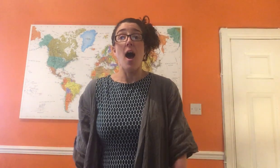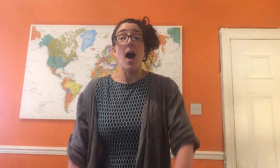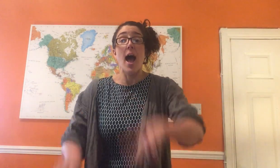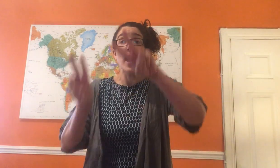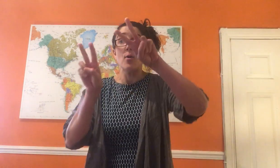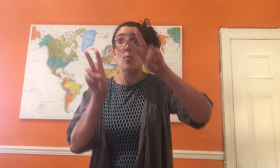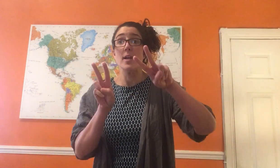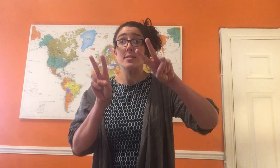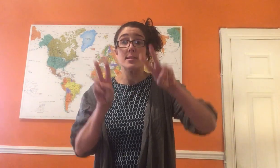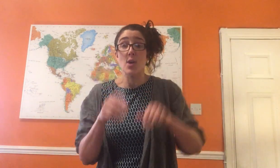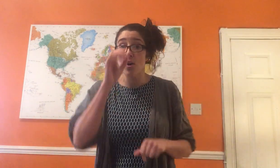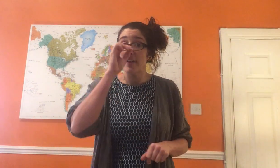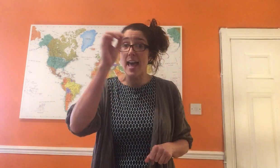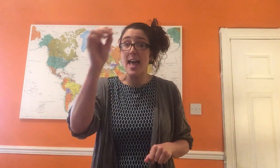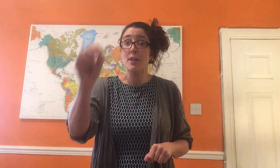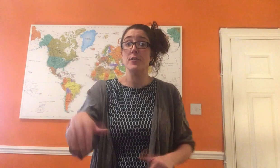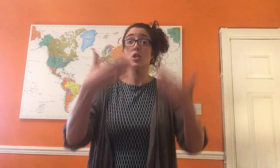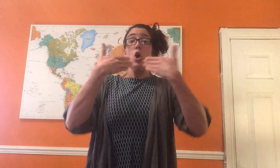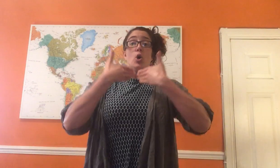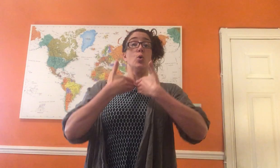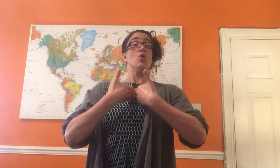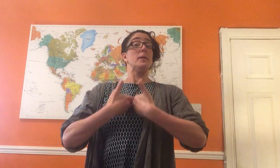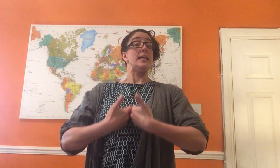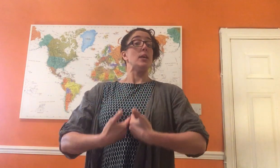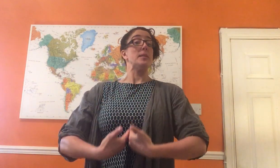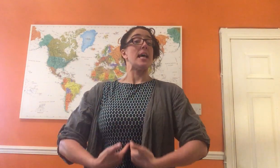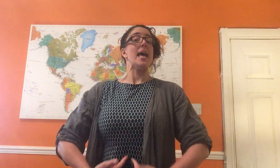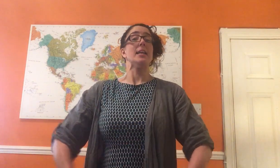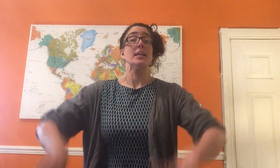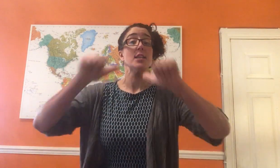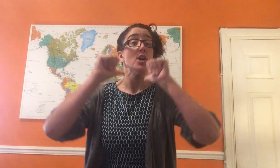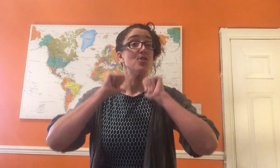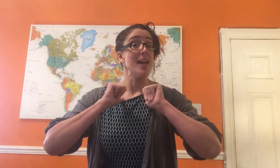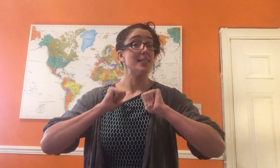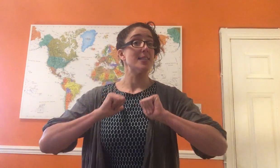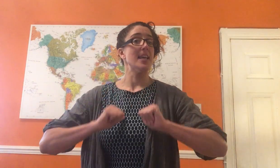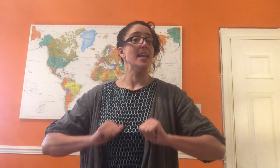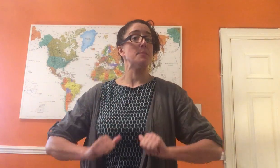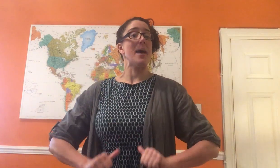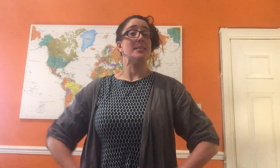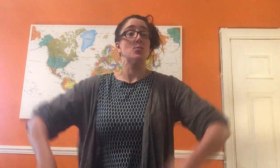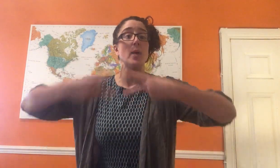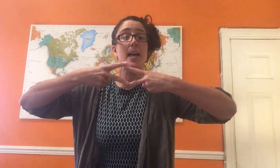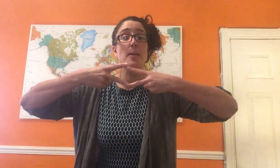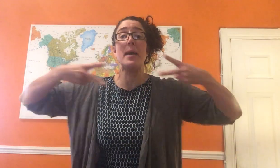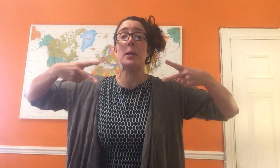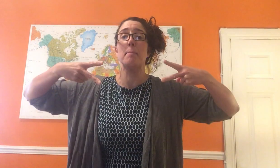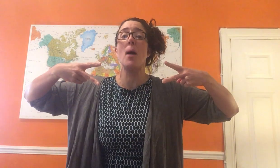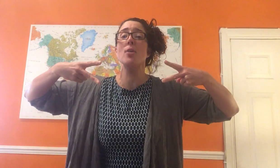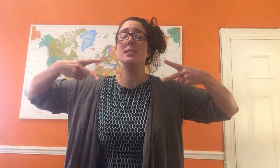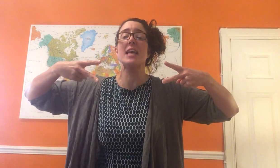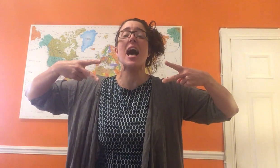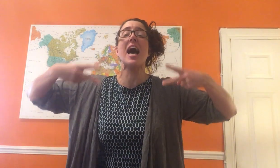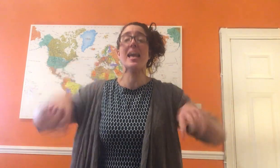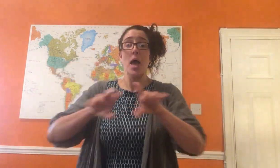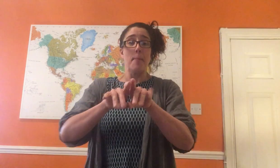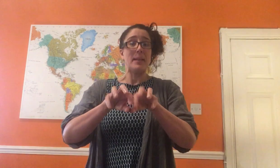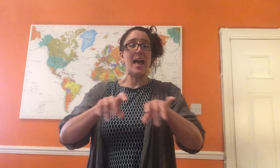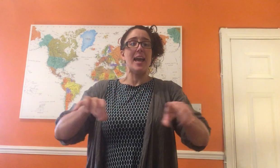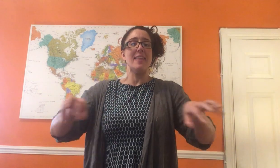I once saw an elephant. Ooh, but he was elegant. Dressed in his best with a big bow tie. Playing